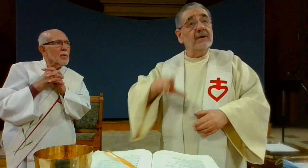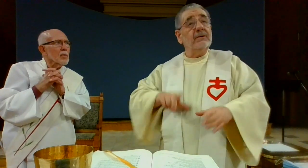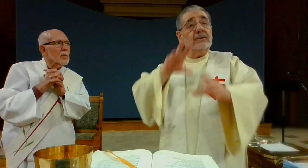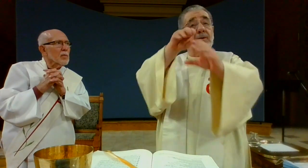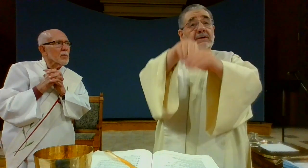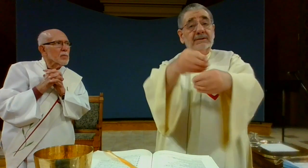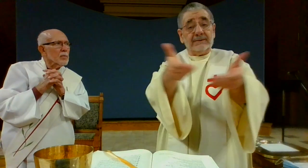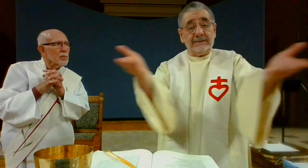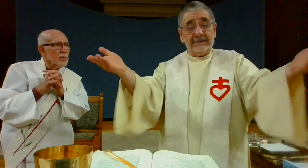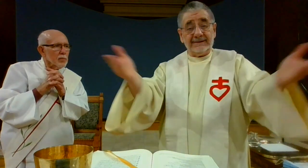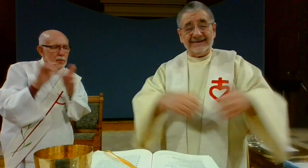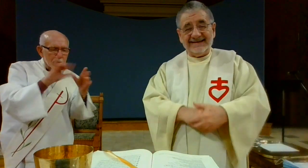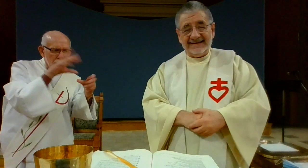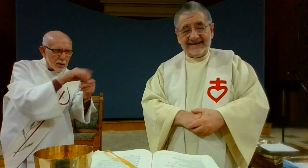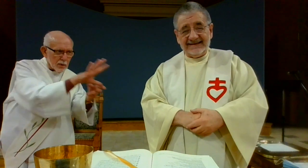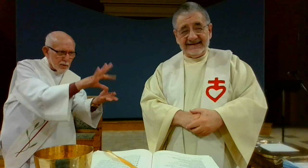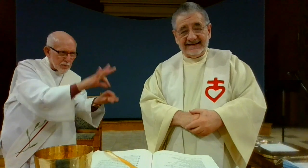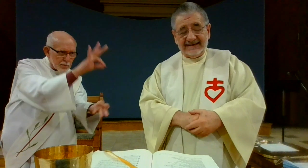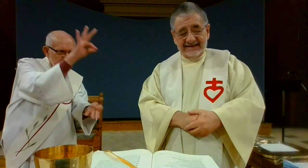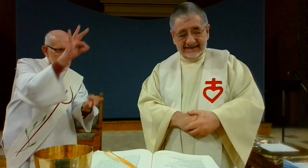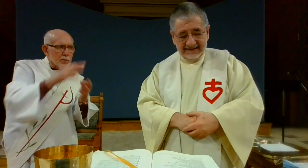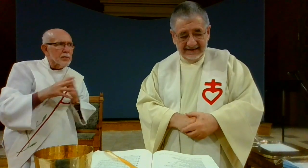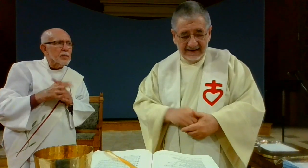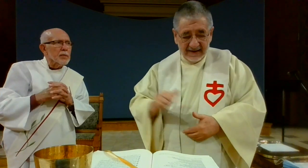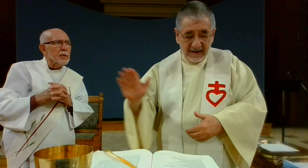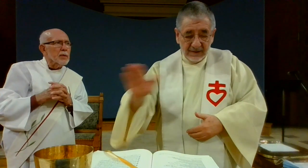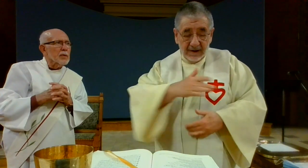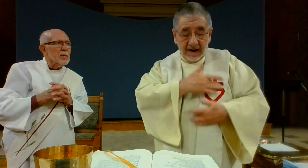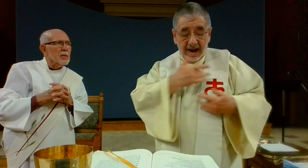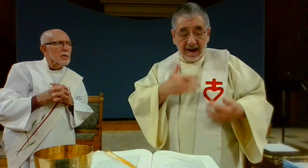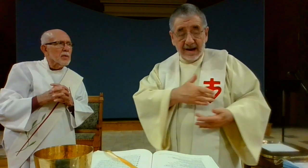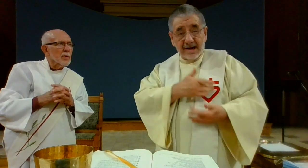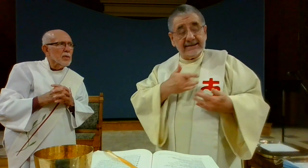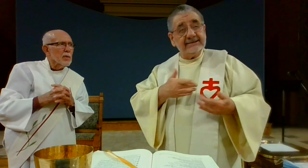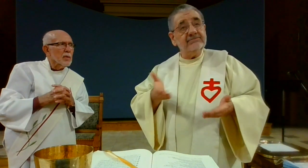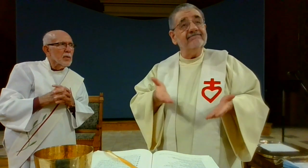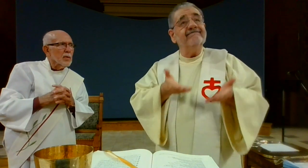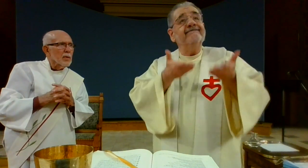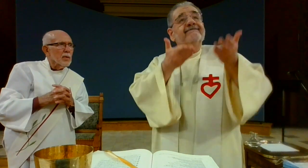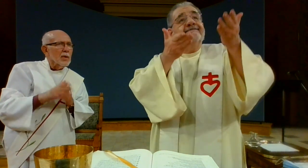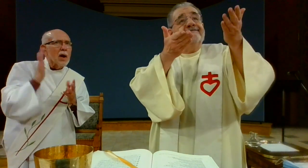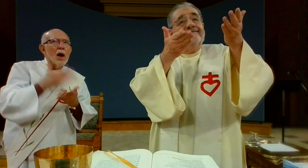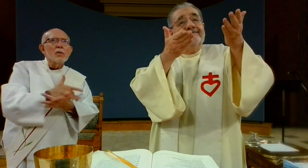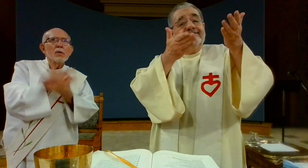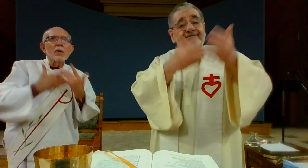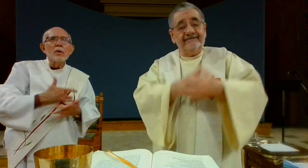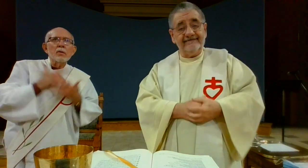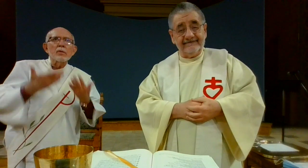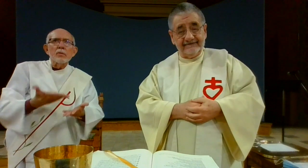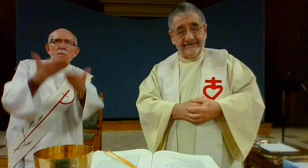the lord be with you and with your spirit lift up your hearts we lift them